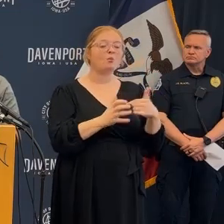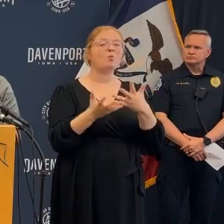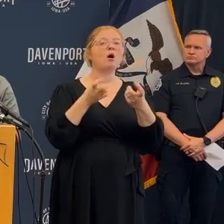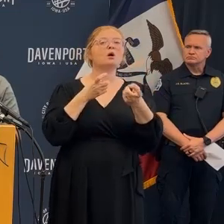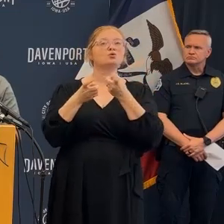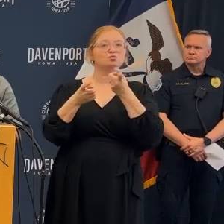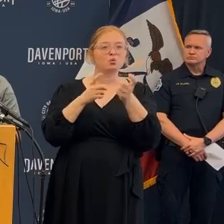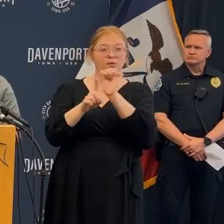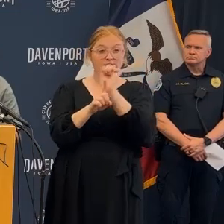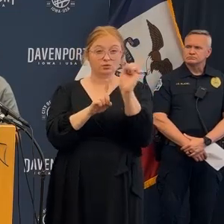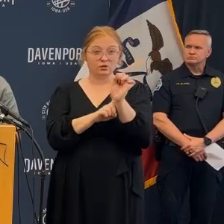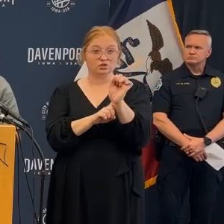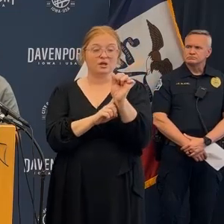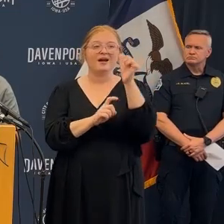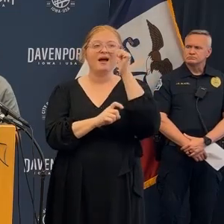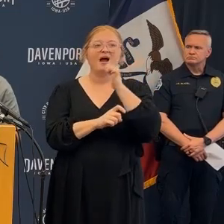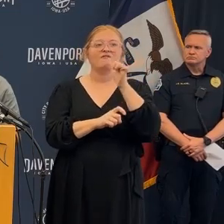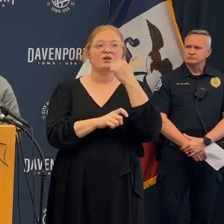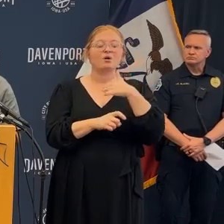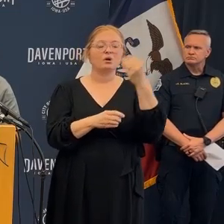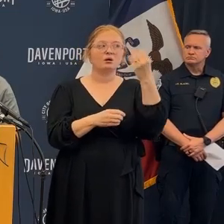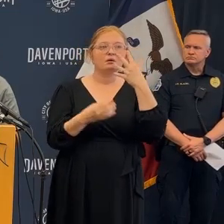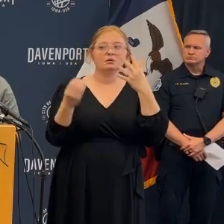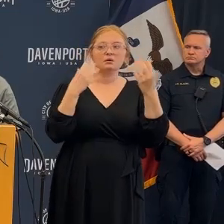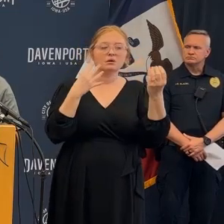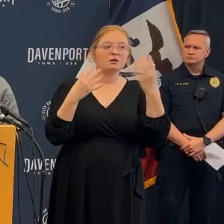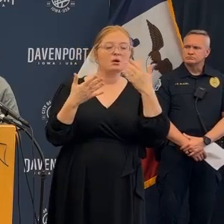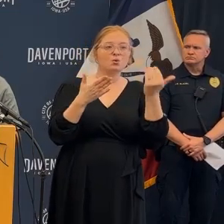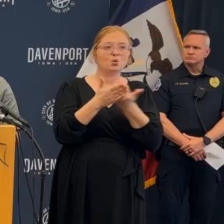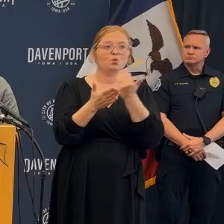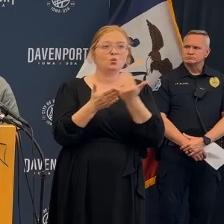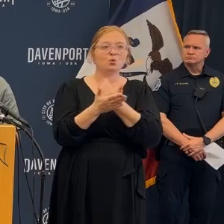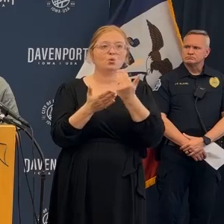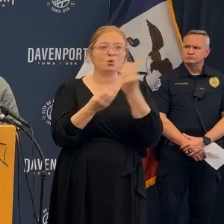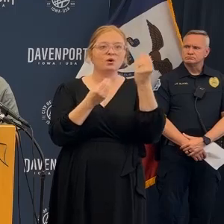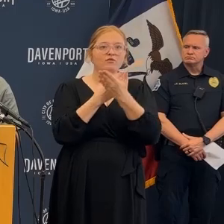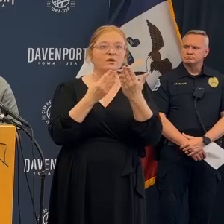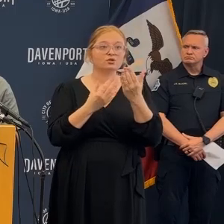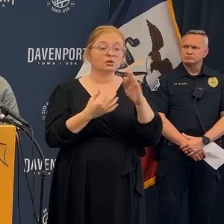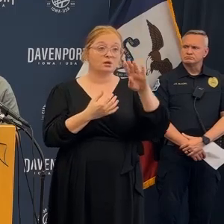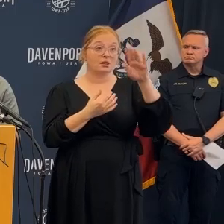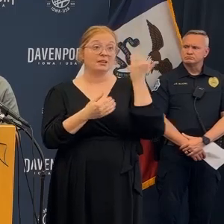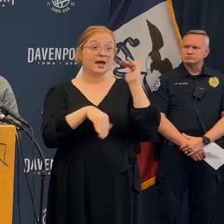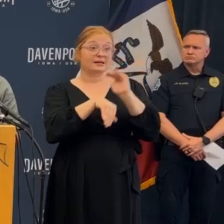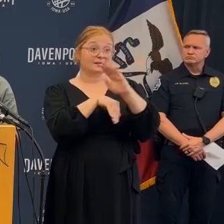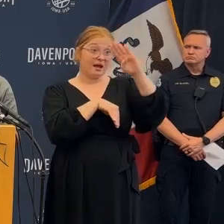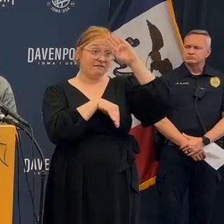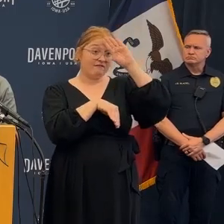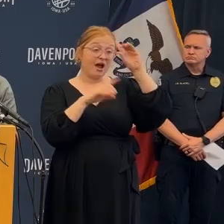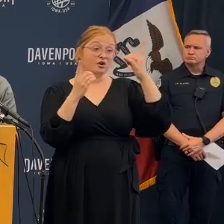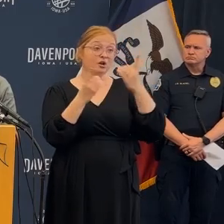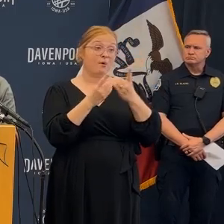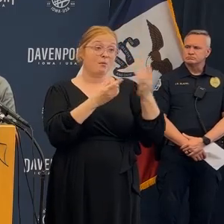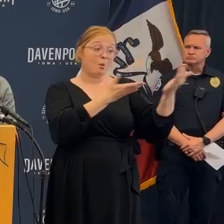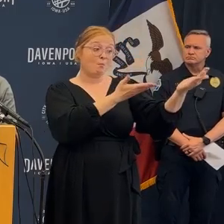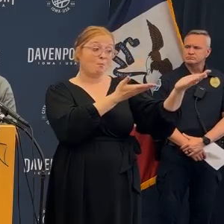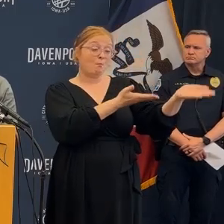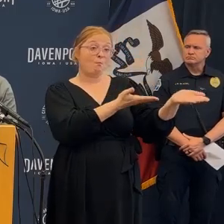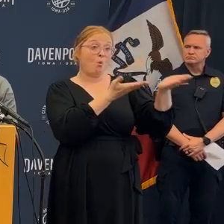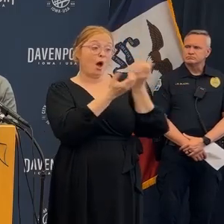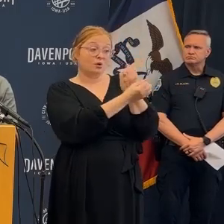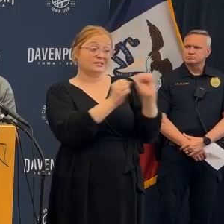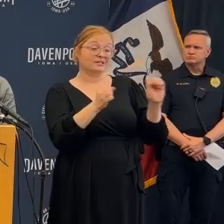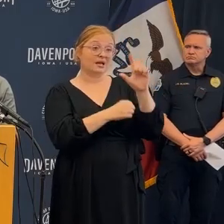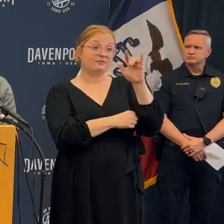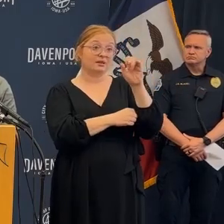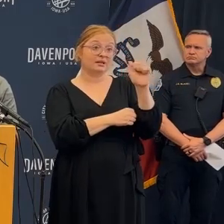building down but it's either going to come down on its own which we do not want but we also want to make sure it's in a controlled manner we're